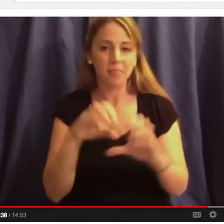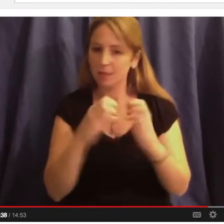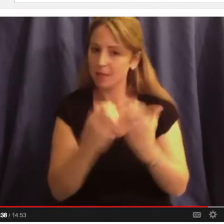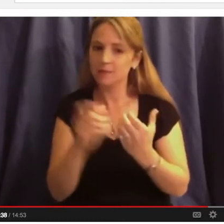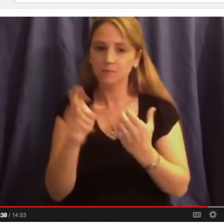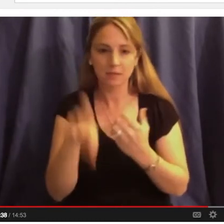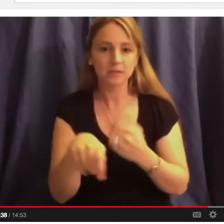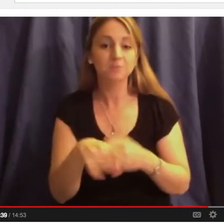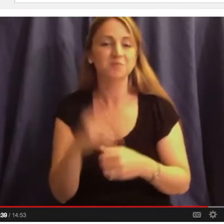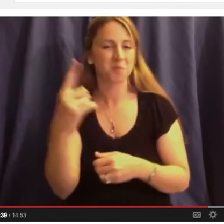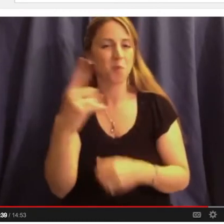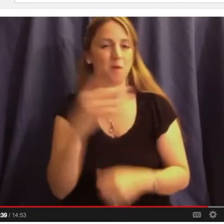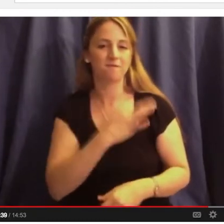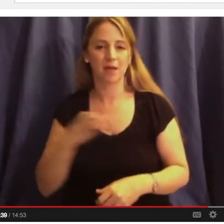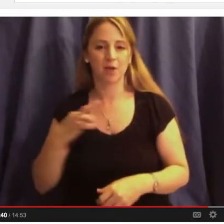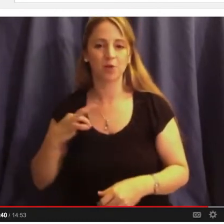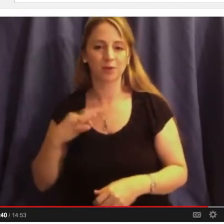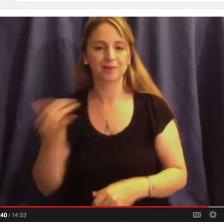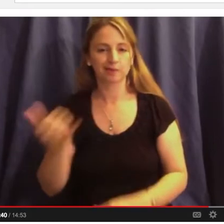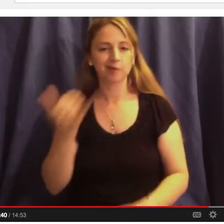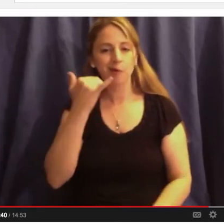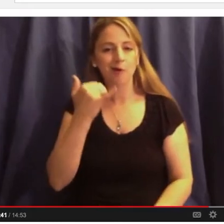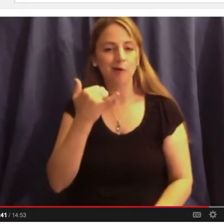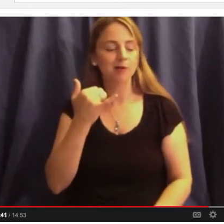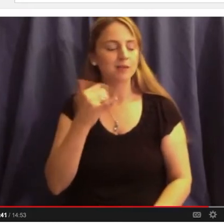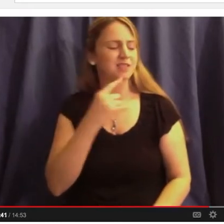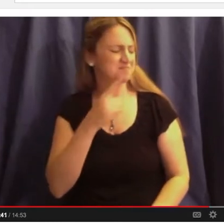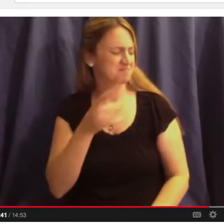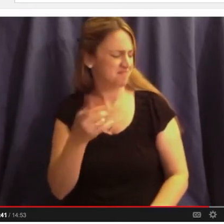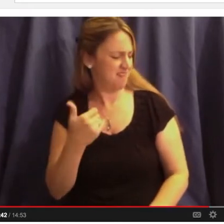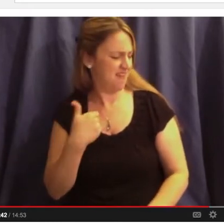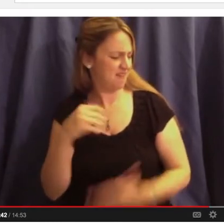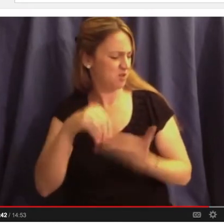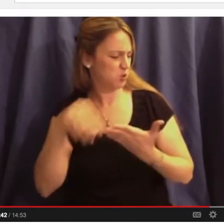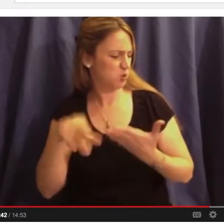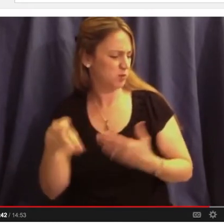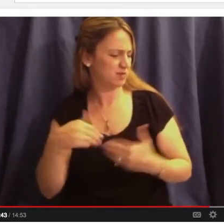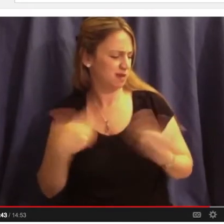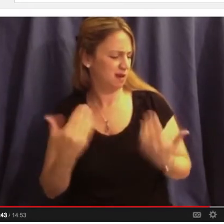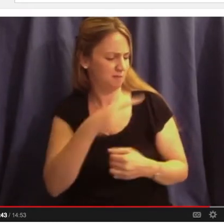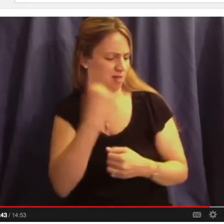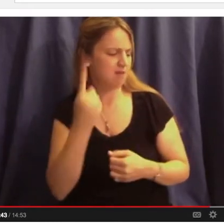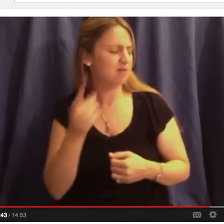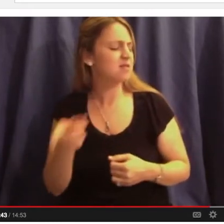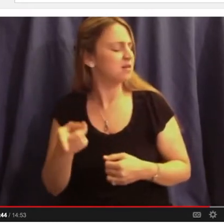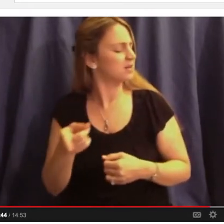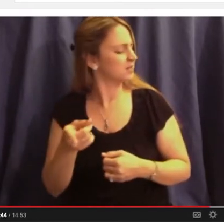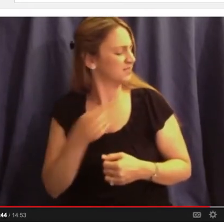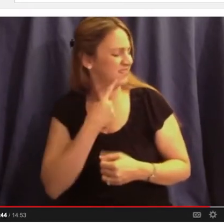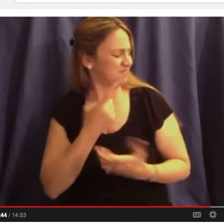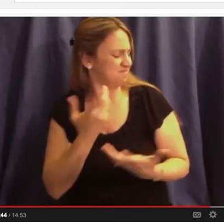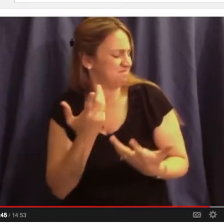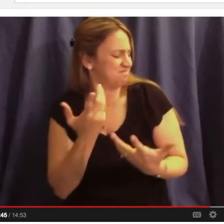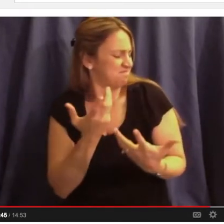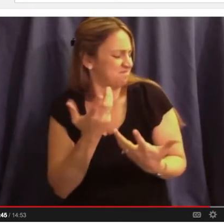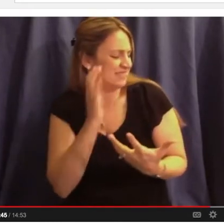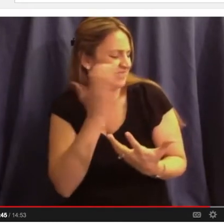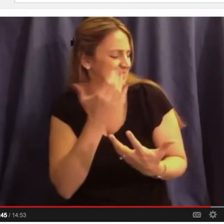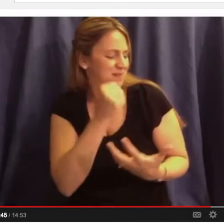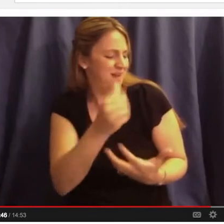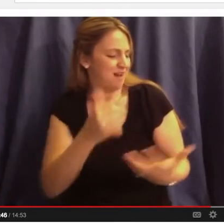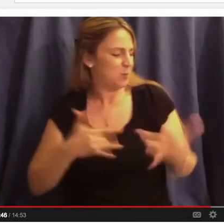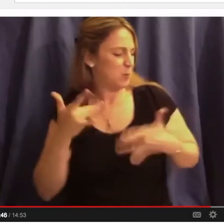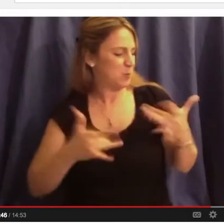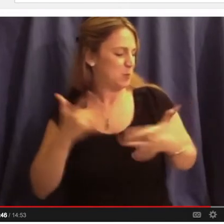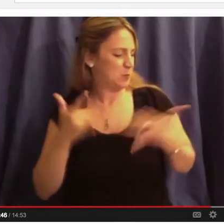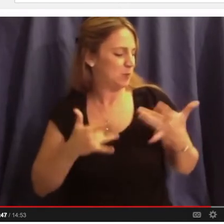never forget a faculty member calling the staff and saying, got this young man in class, young black guy, and it seems like he's just not excited about the work, he's not